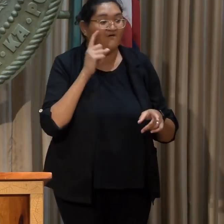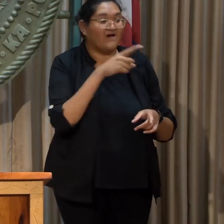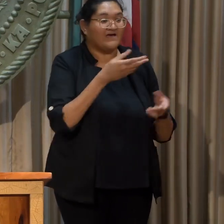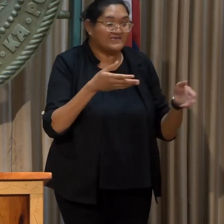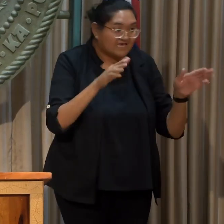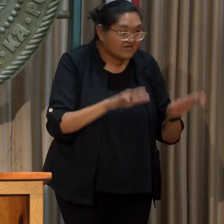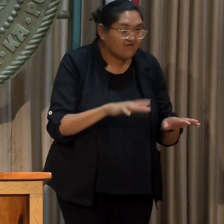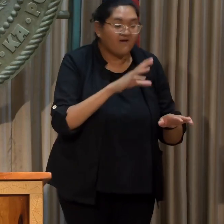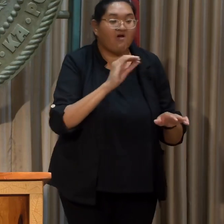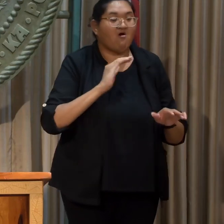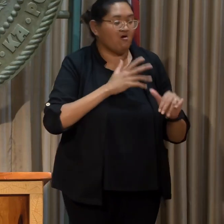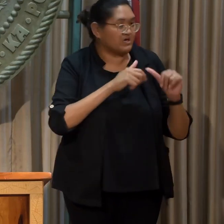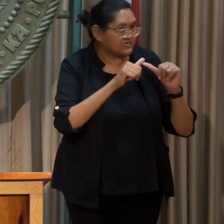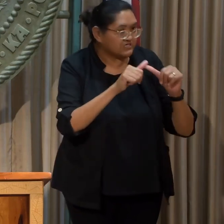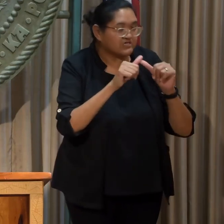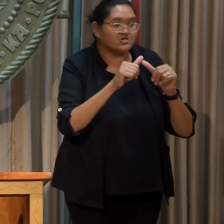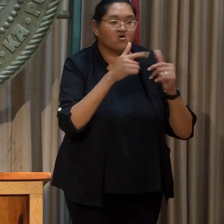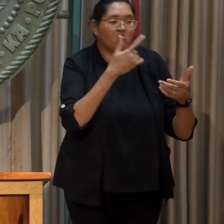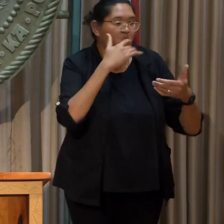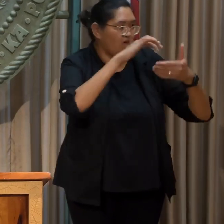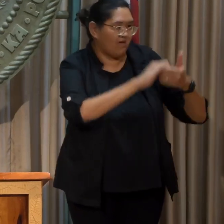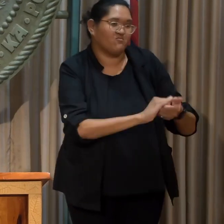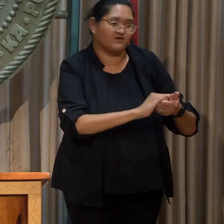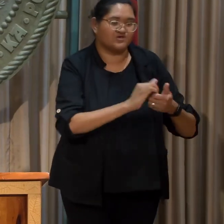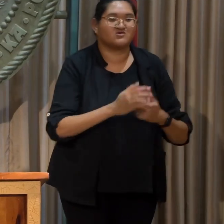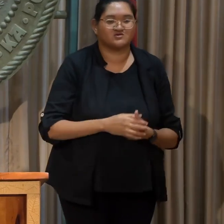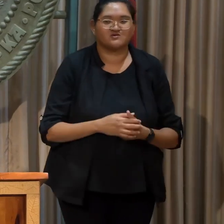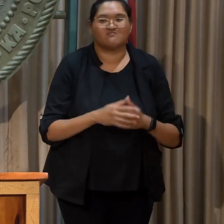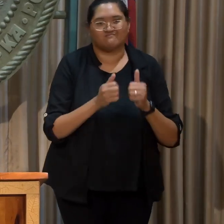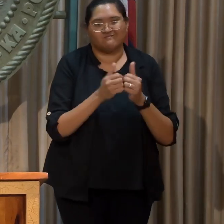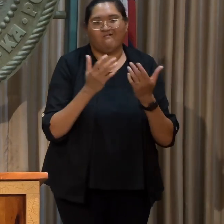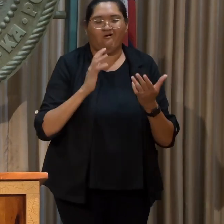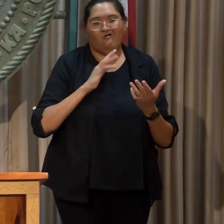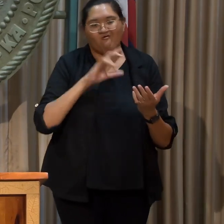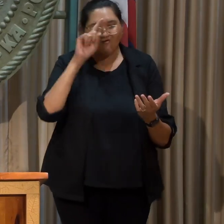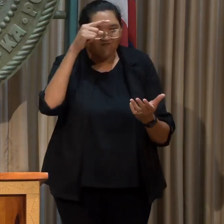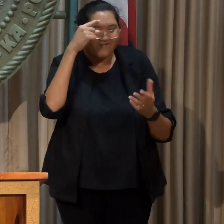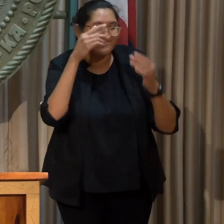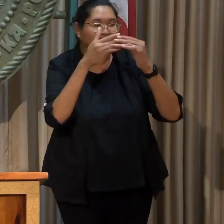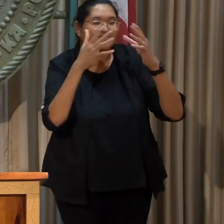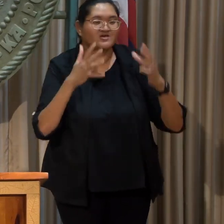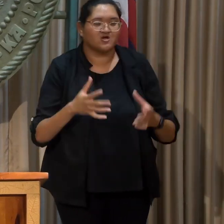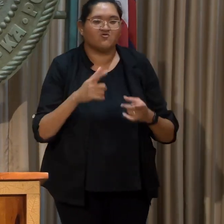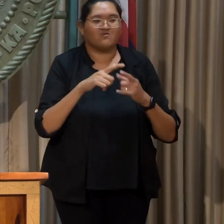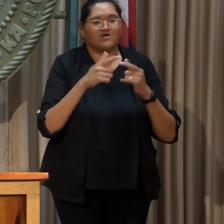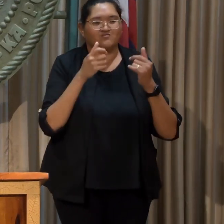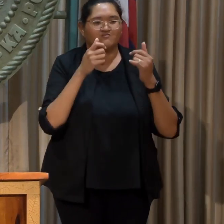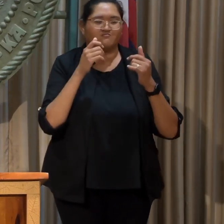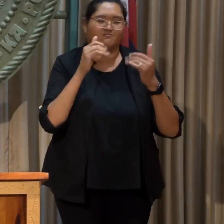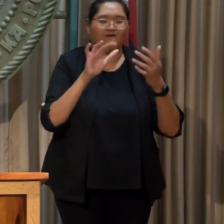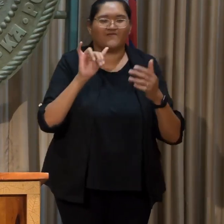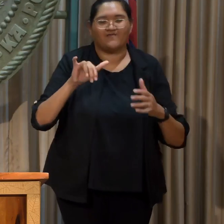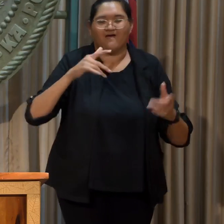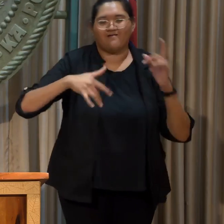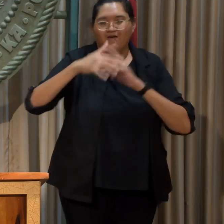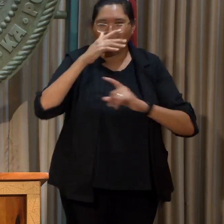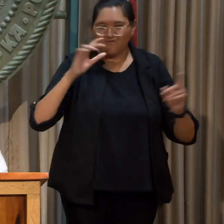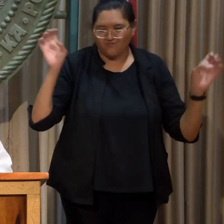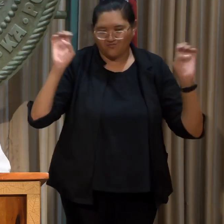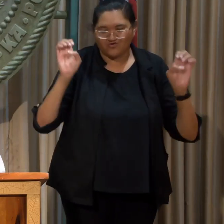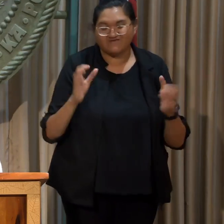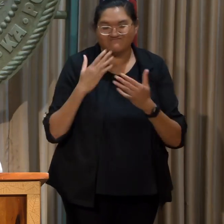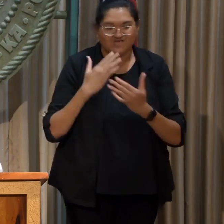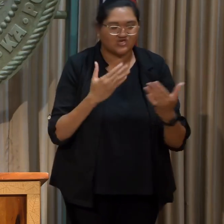and to our continued and ongoing collaboration cooperation with our government leaders to confront the climate emergency. Thank you.